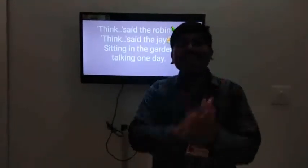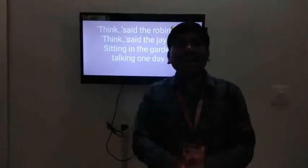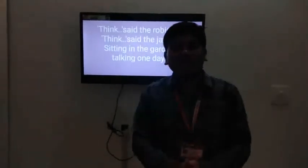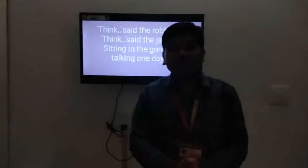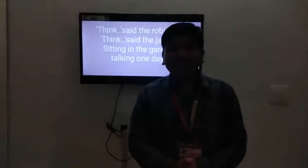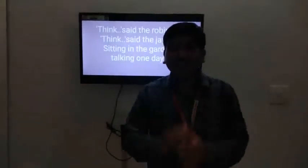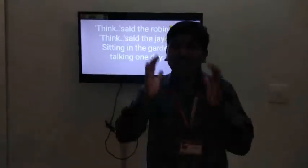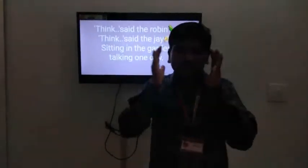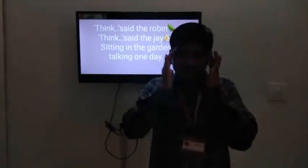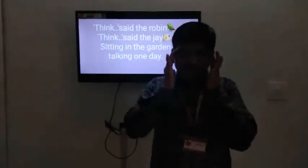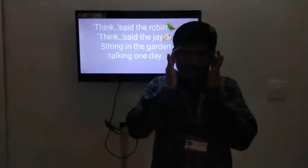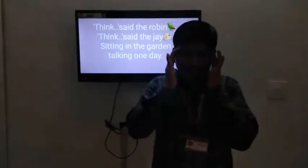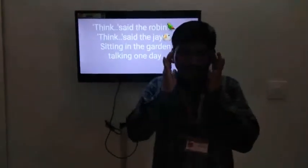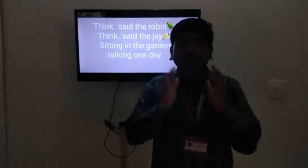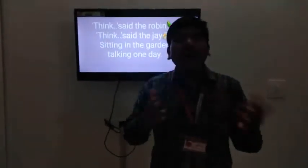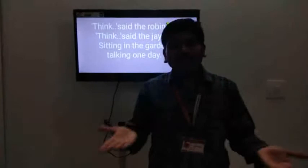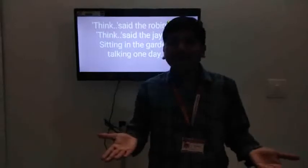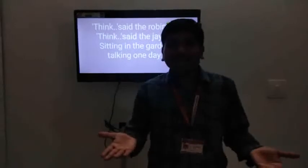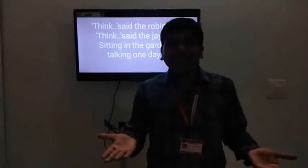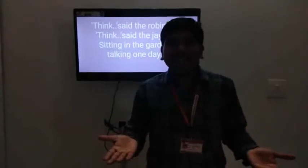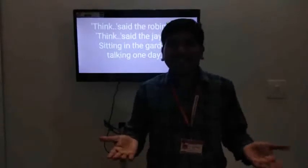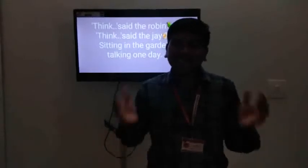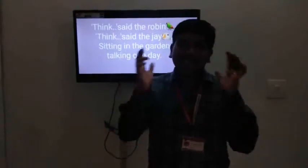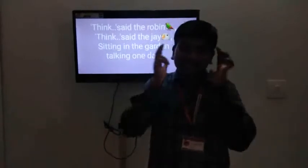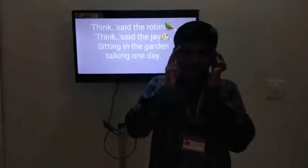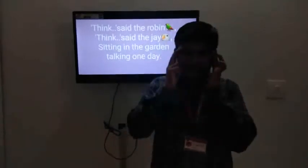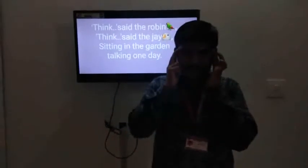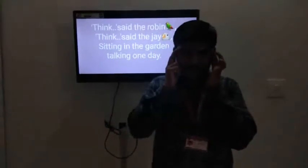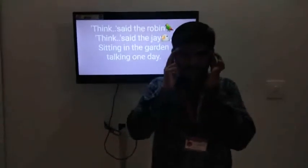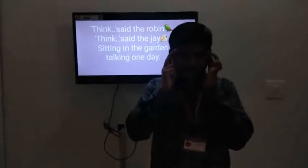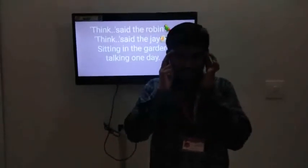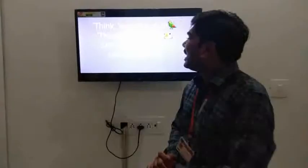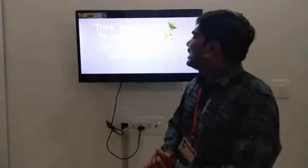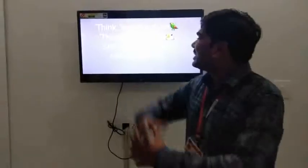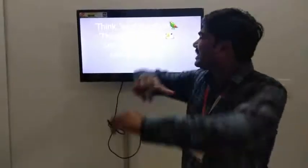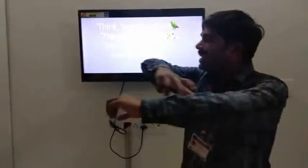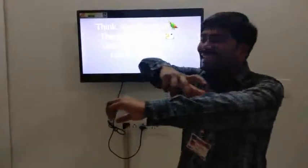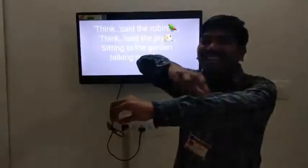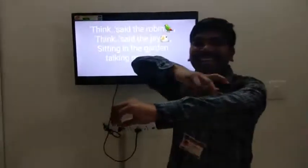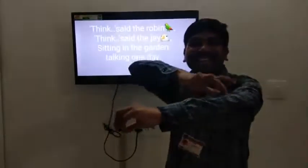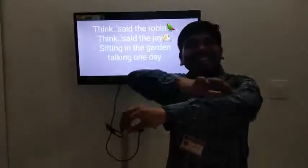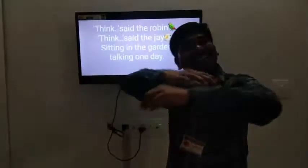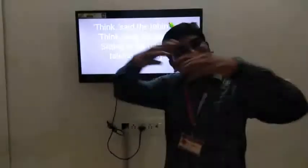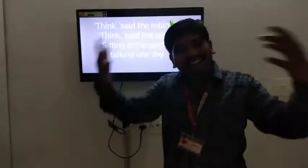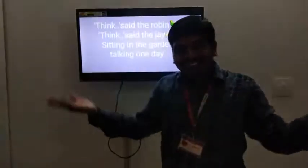Robin said, think. And then, Jay said, think. Sitting in the garden,